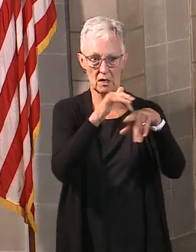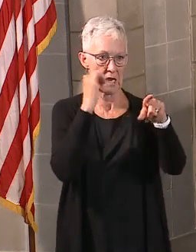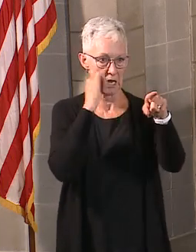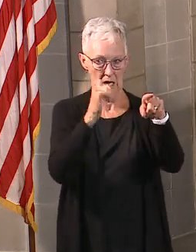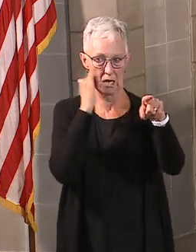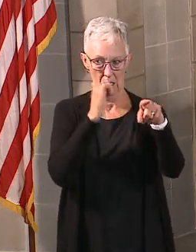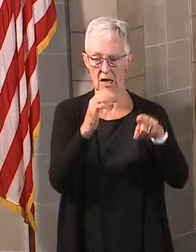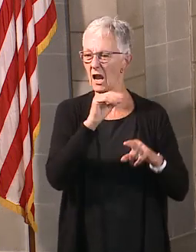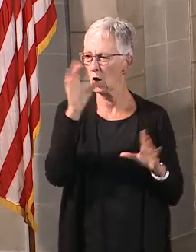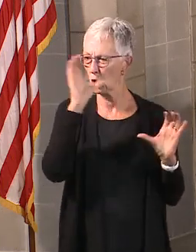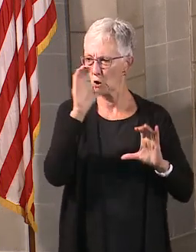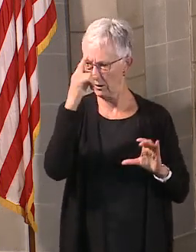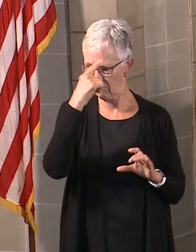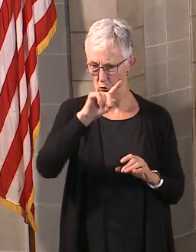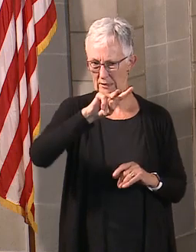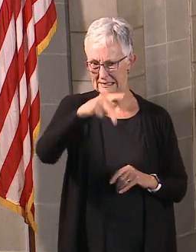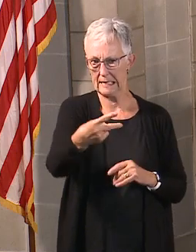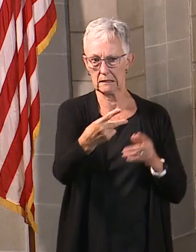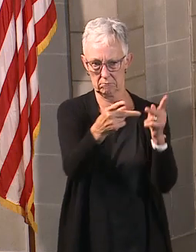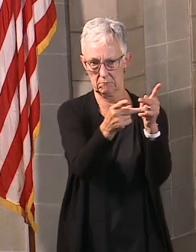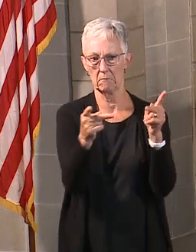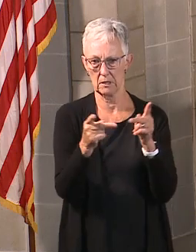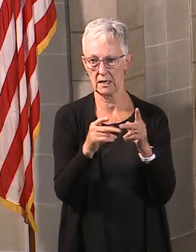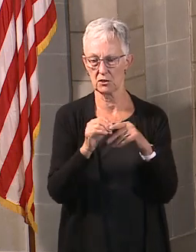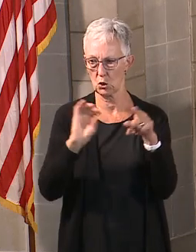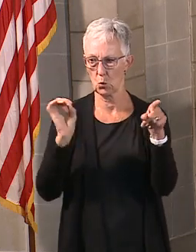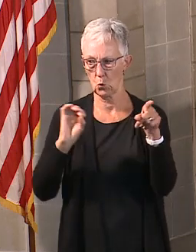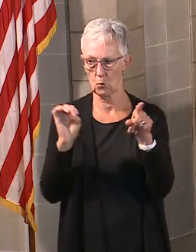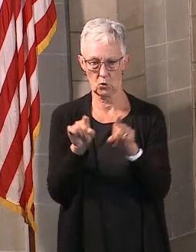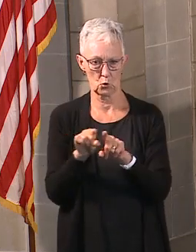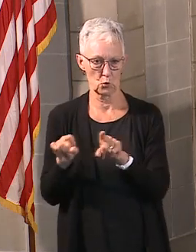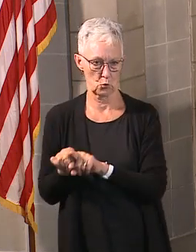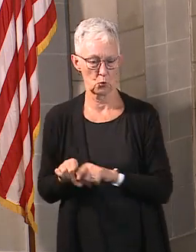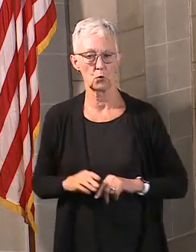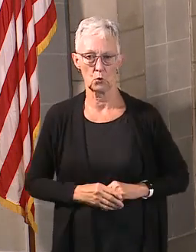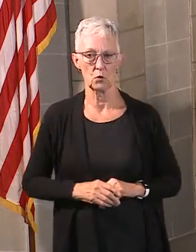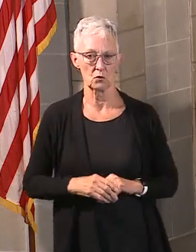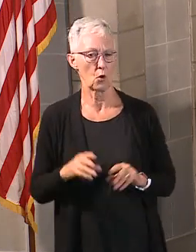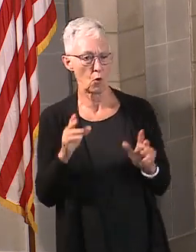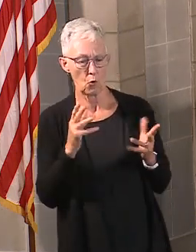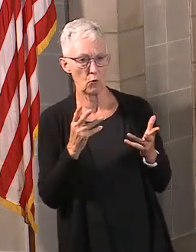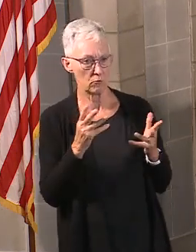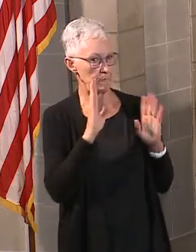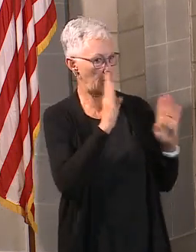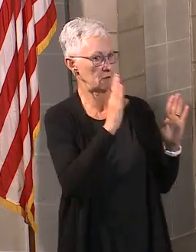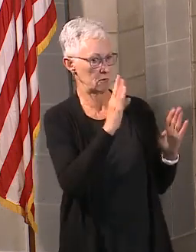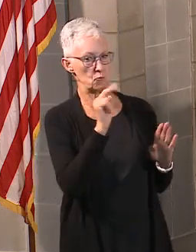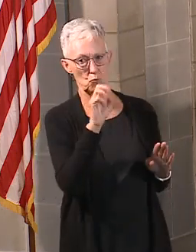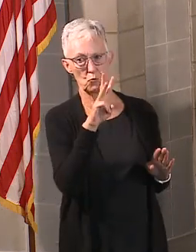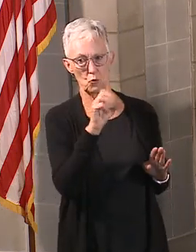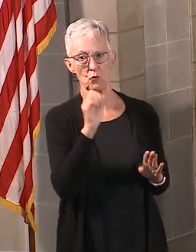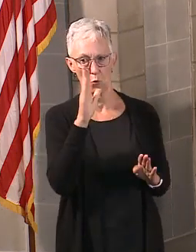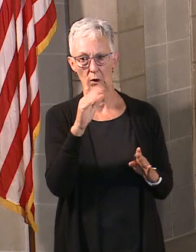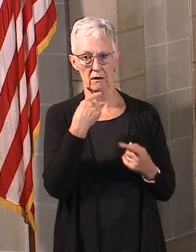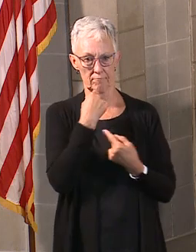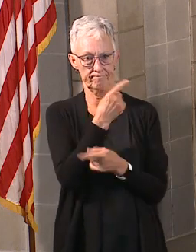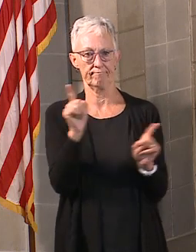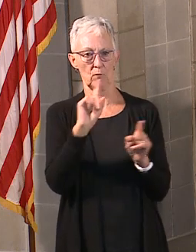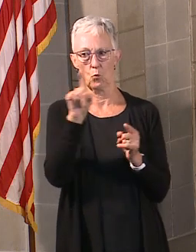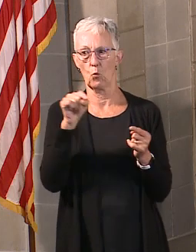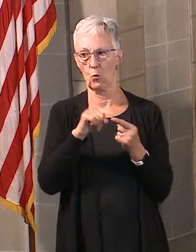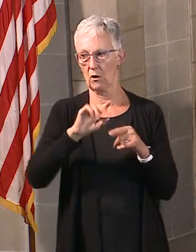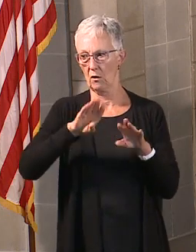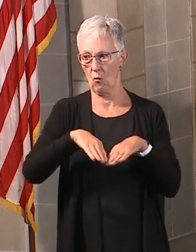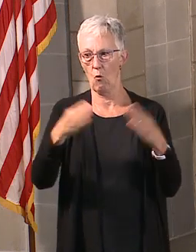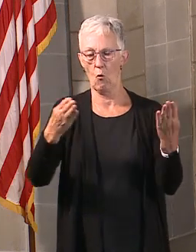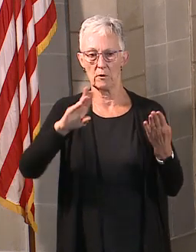working on that second location in Omaha as well. So stay tuned for that. But we're going to continue to look for ways to be able to expand the